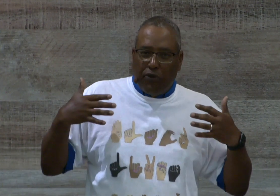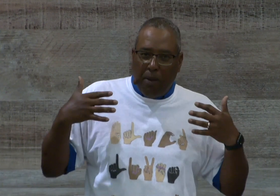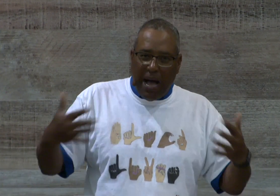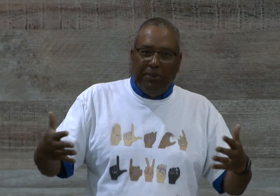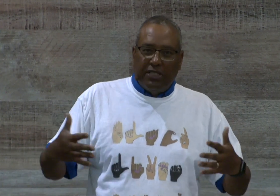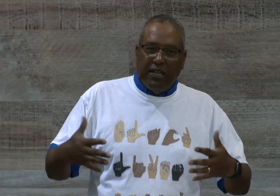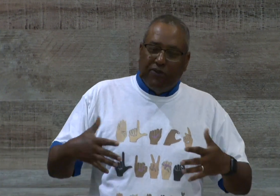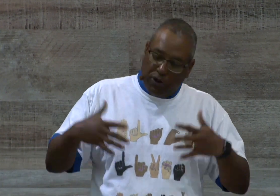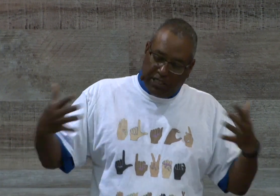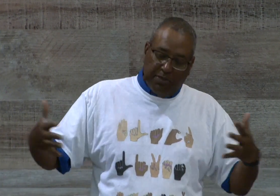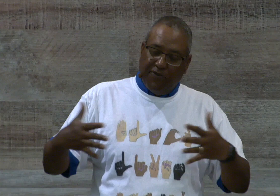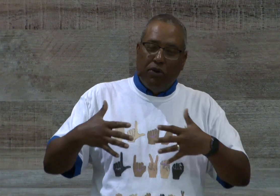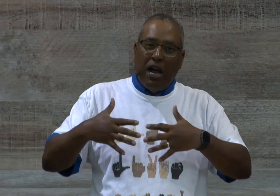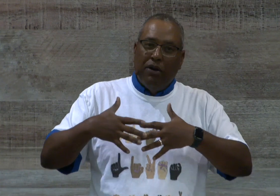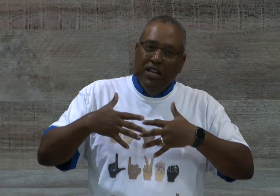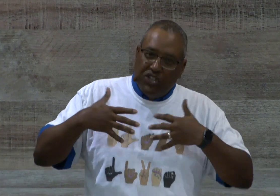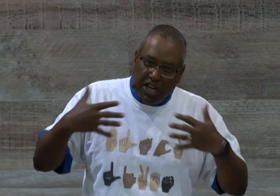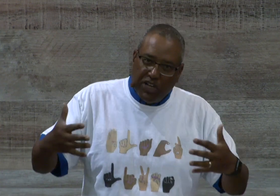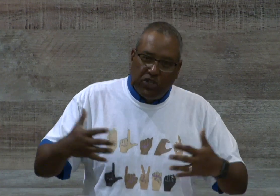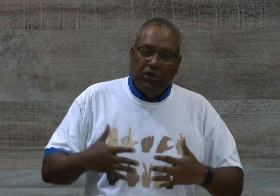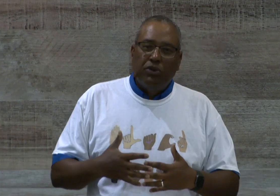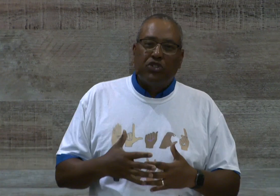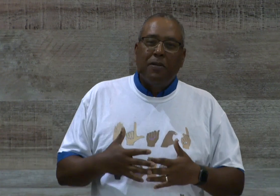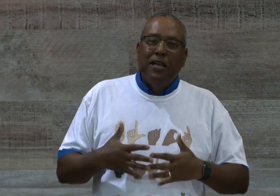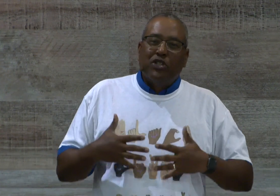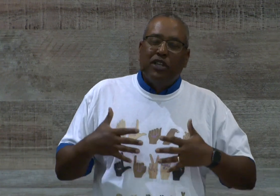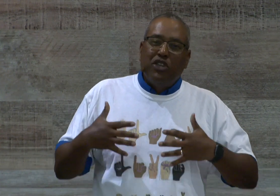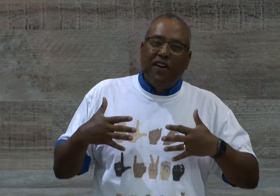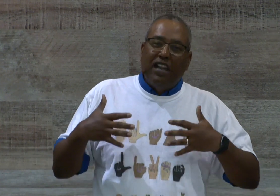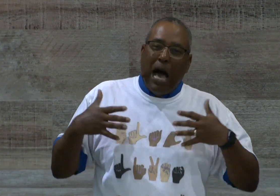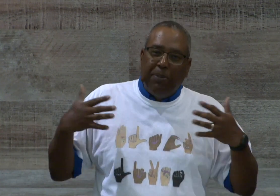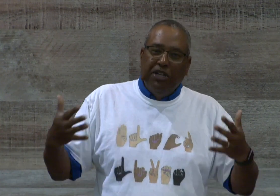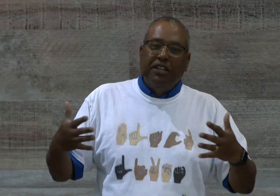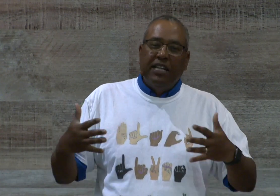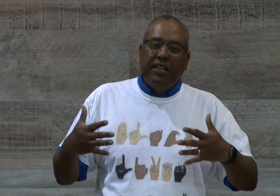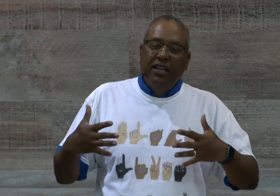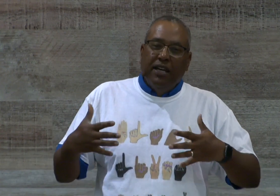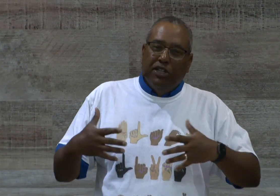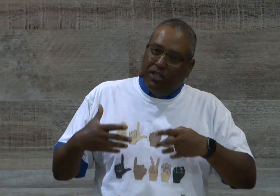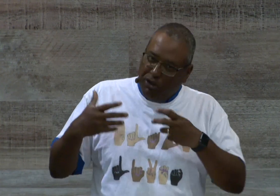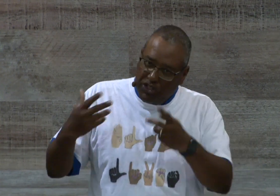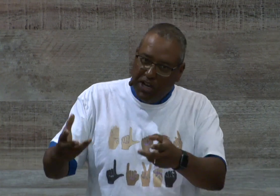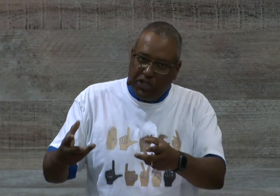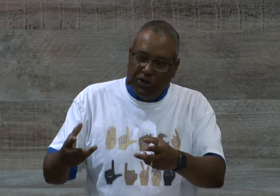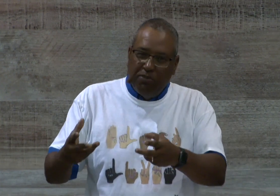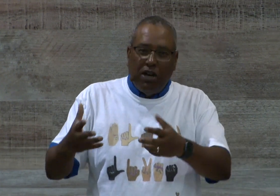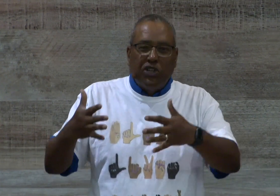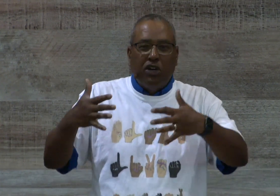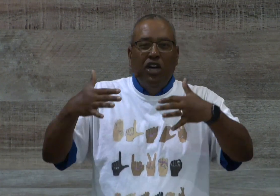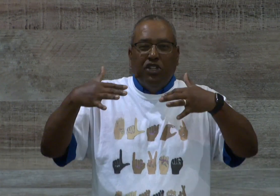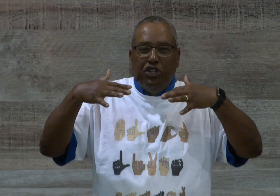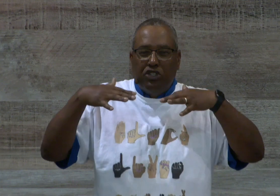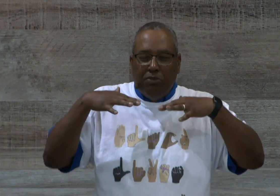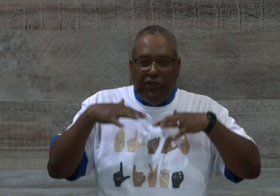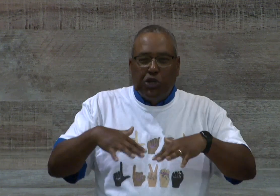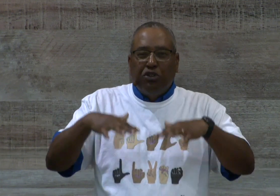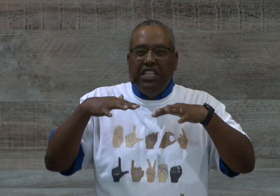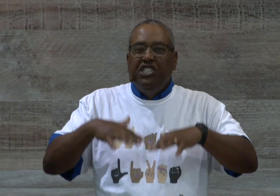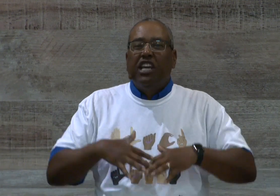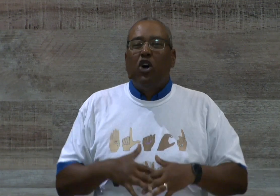our Sunday schools so that you have an opportunity to do Sunday school but also to do some devotional teaching at home